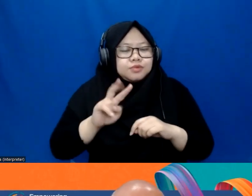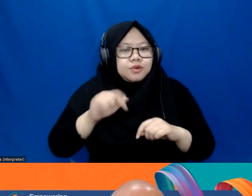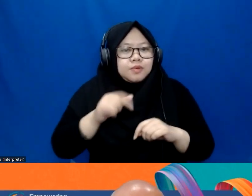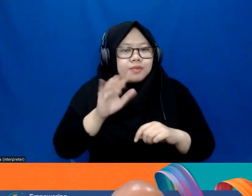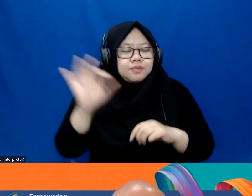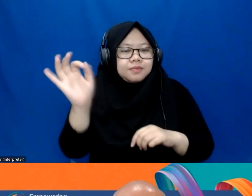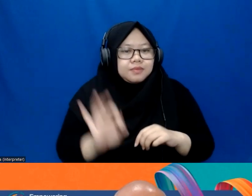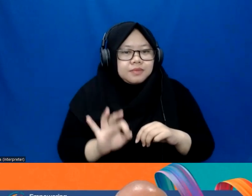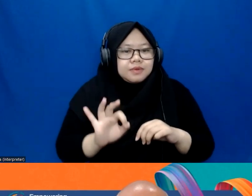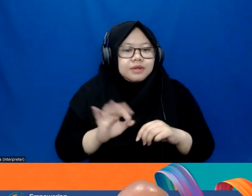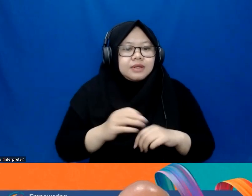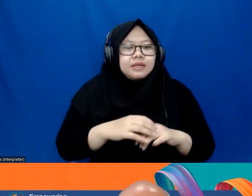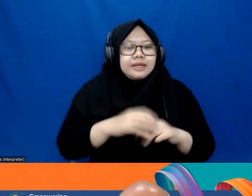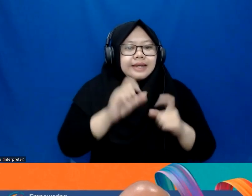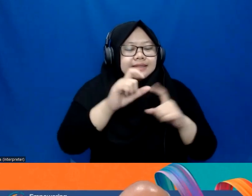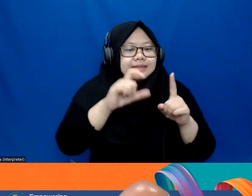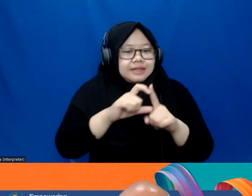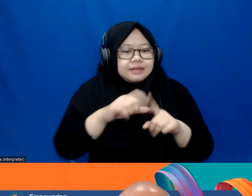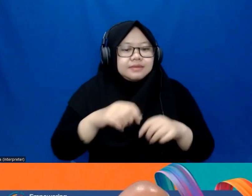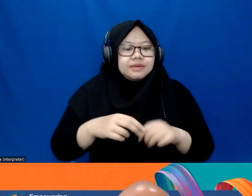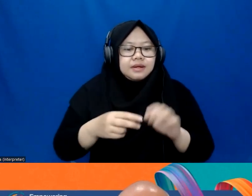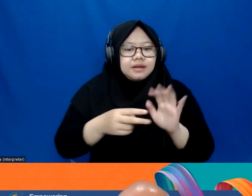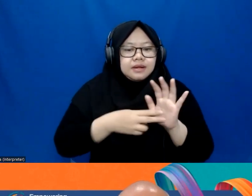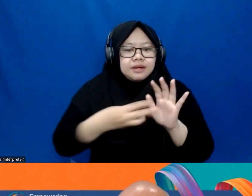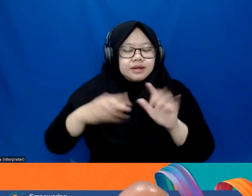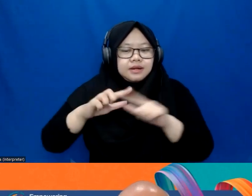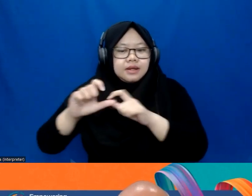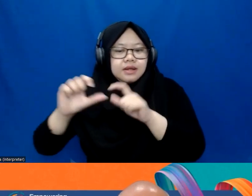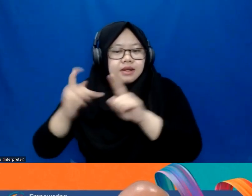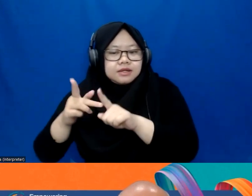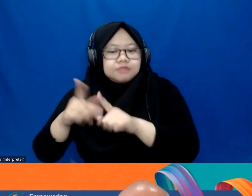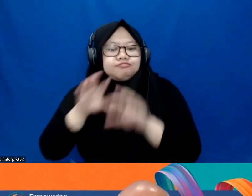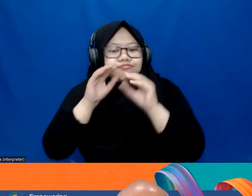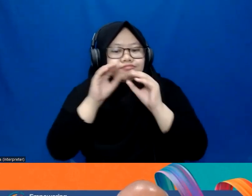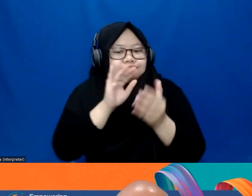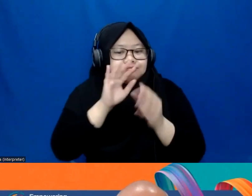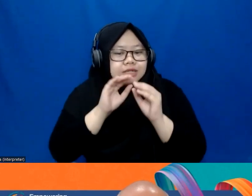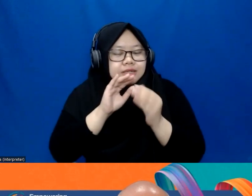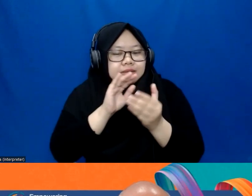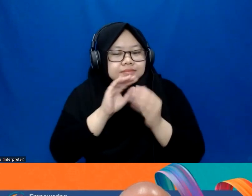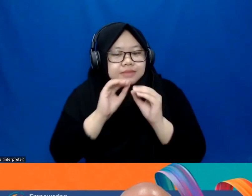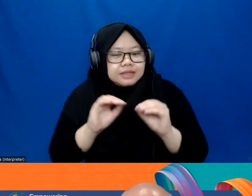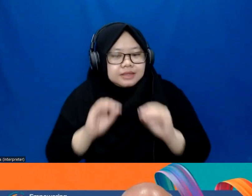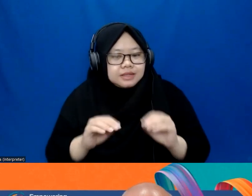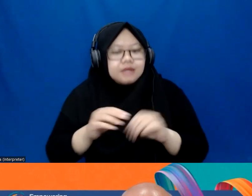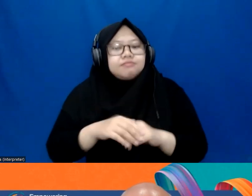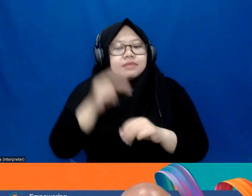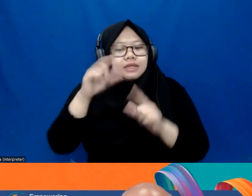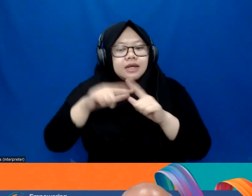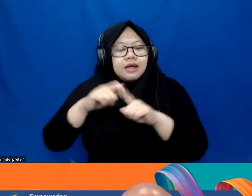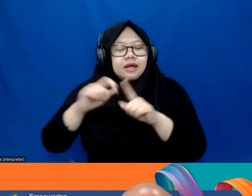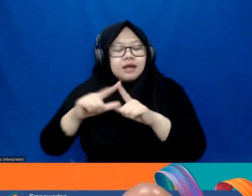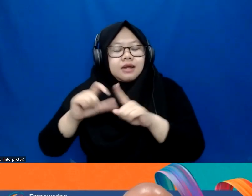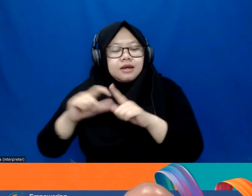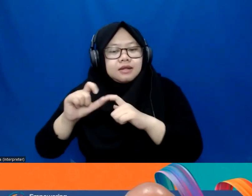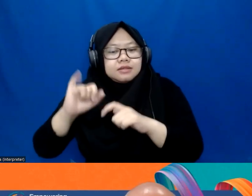school. and then Nilesh, you work on the academia that promotes the vision to empower teachers with